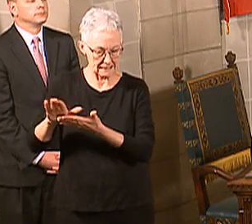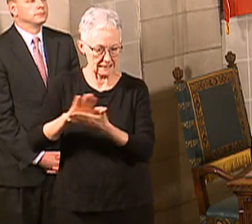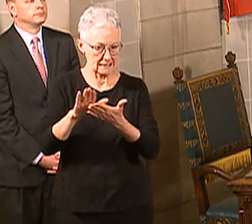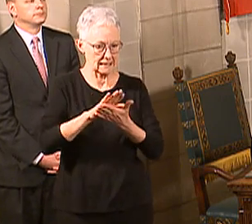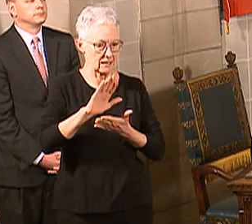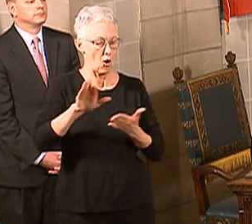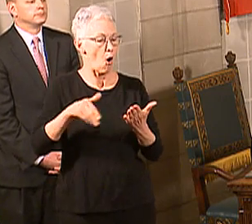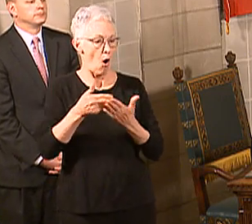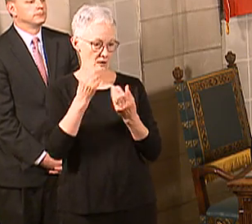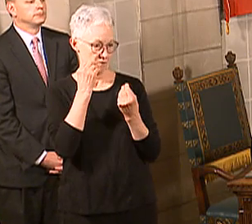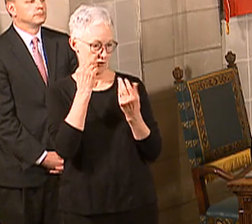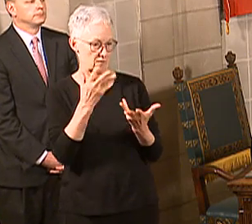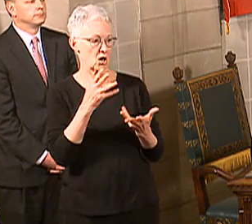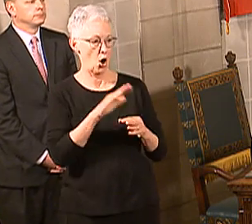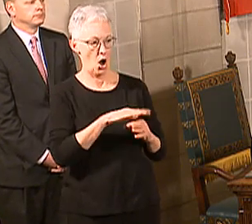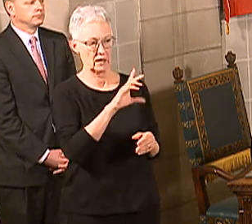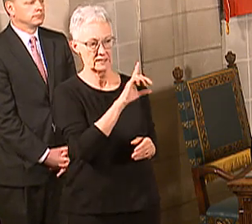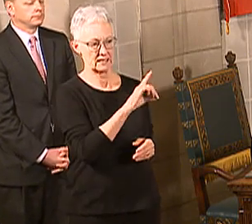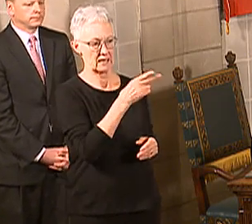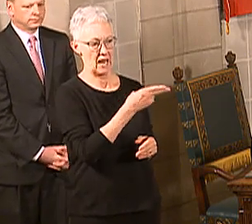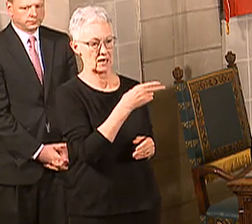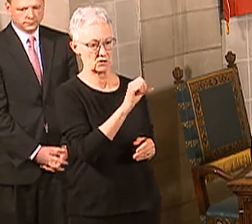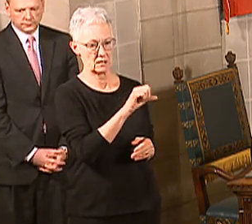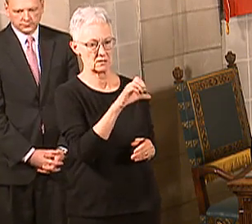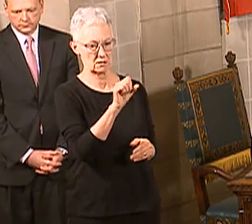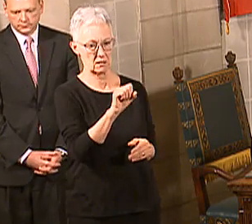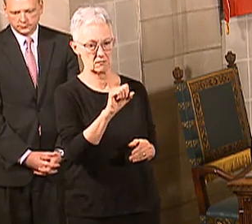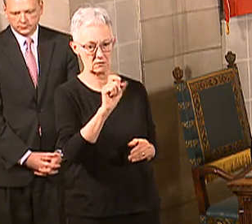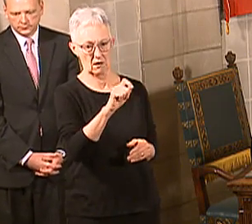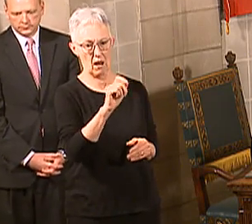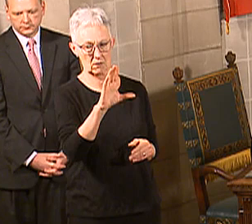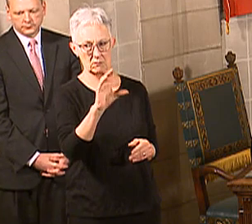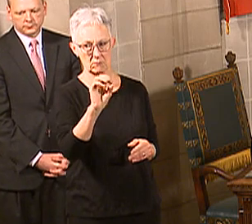.gov slash coronavirus. So all that guidance is out there.